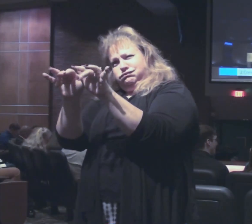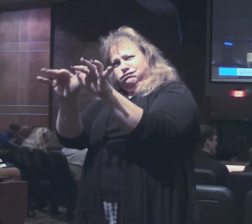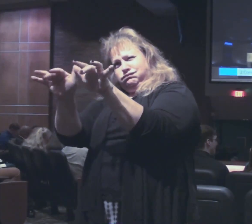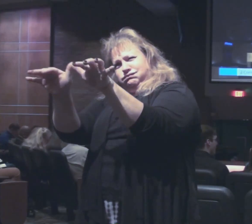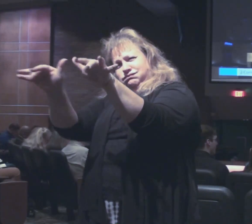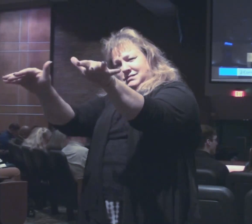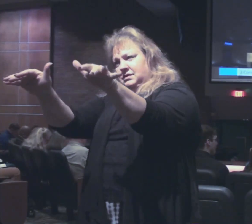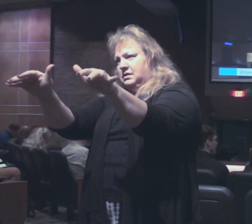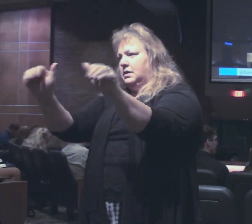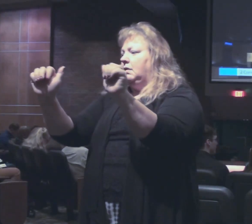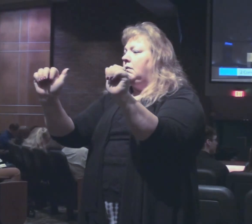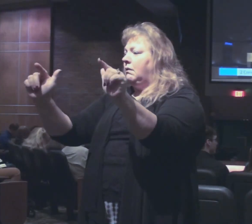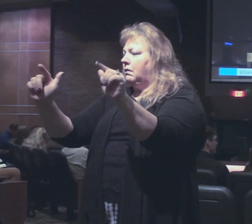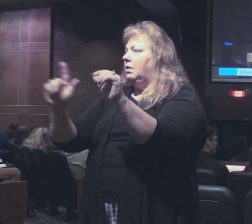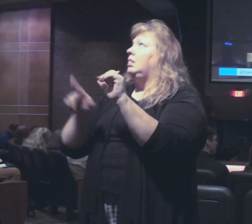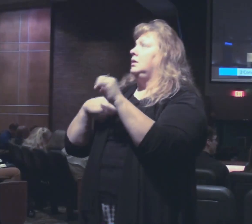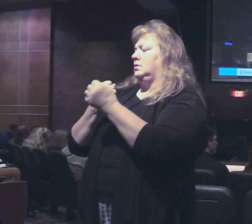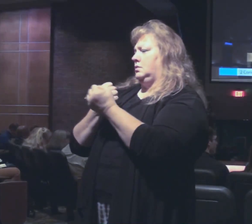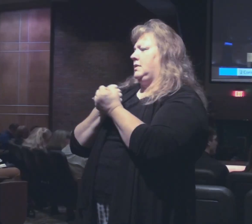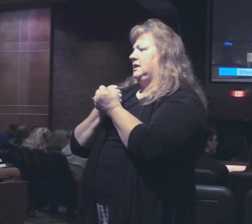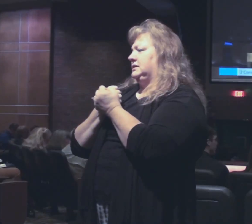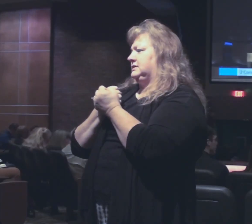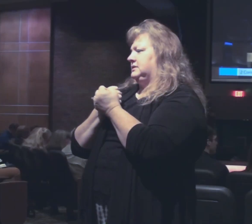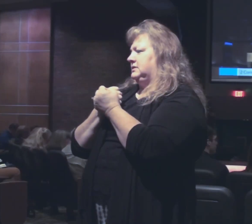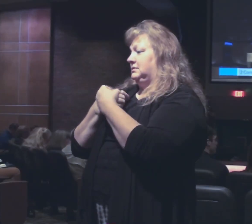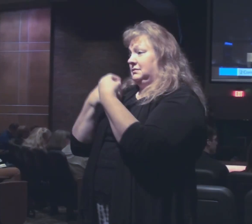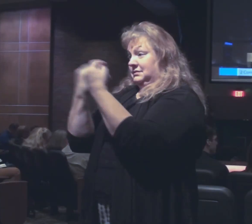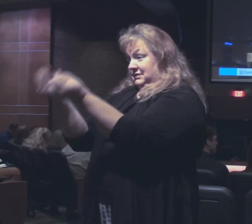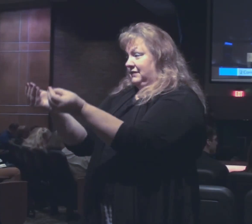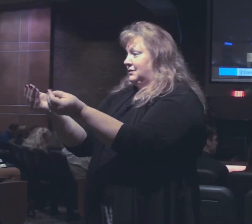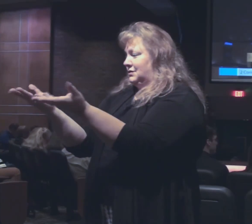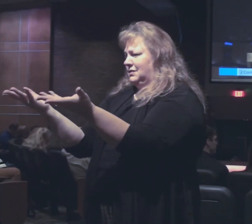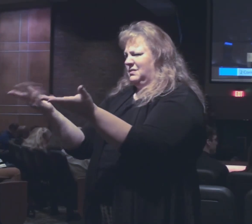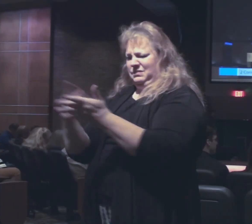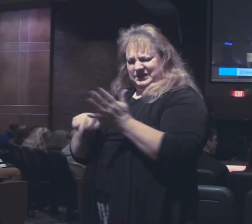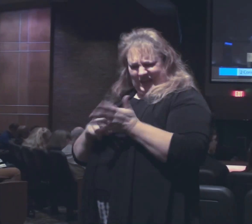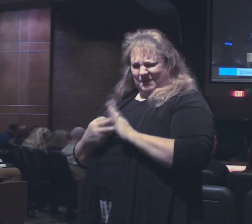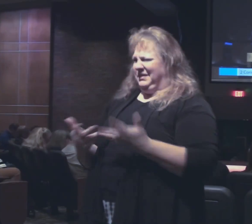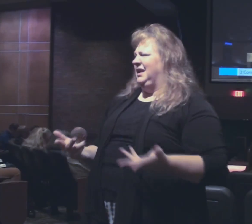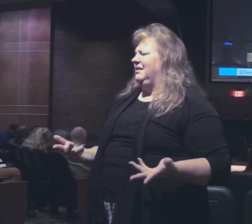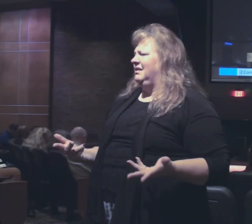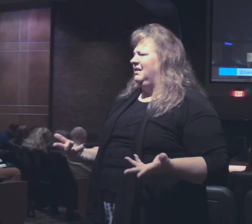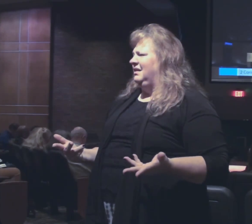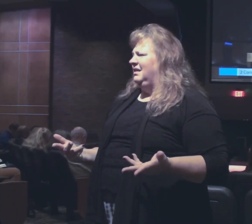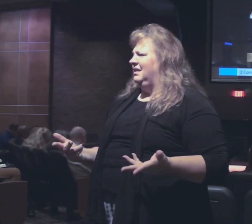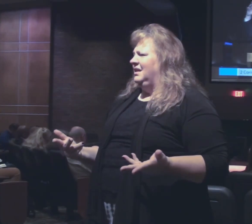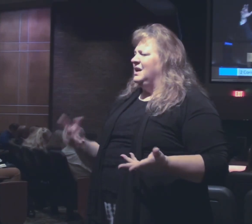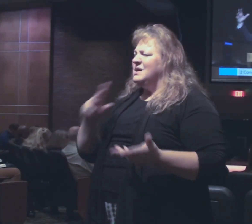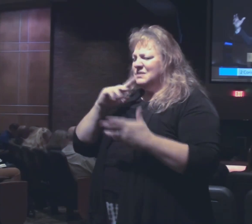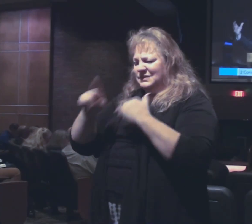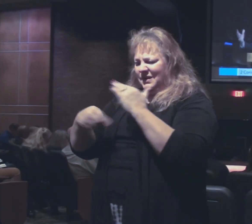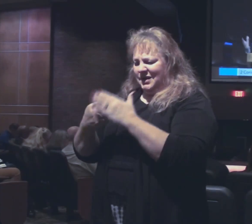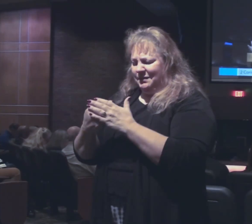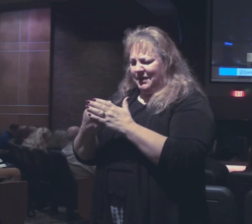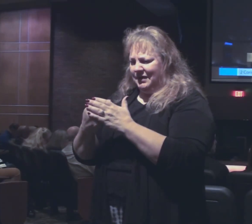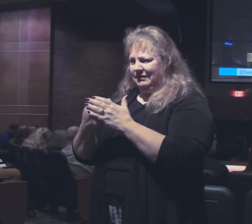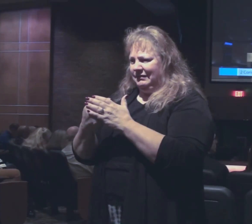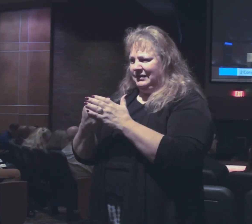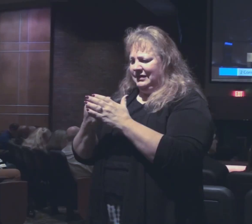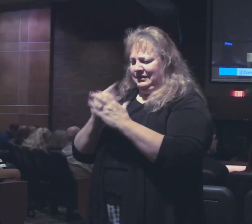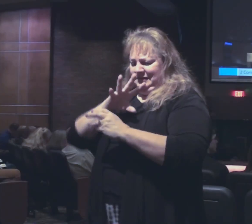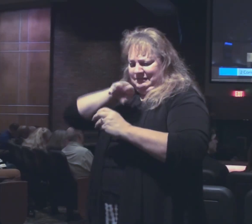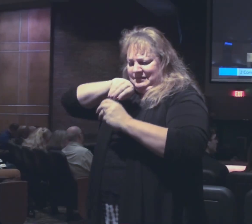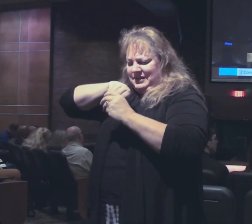grace abound to you what does that mean remember we talked about we live in this envelope of